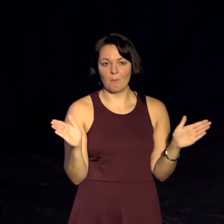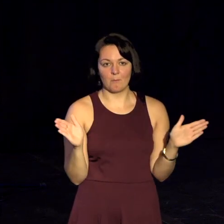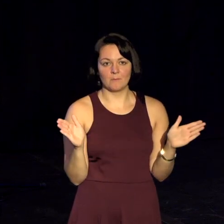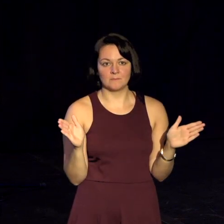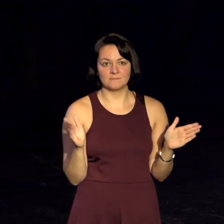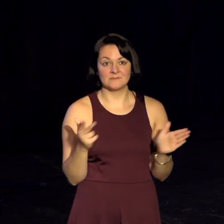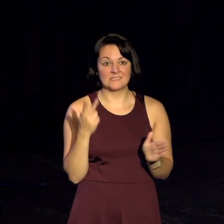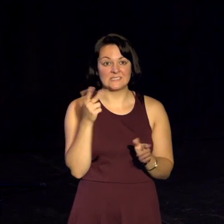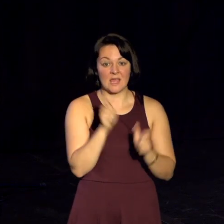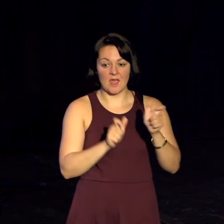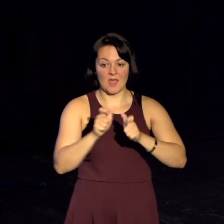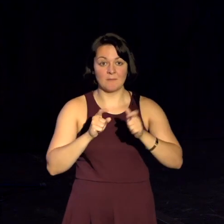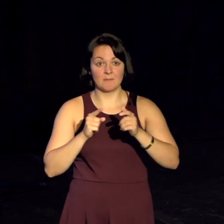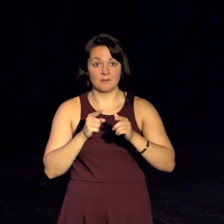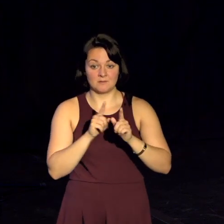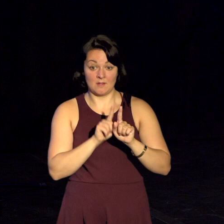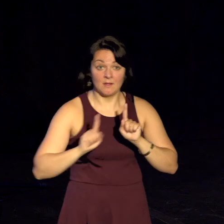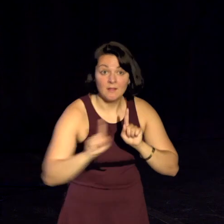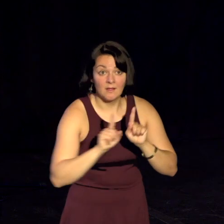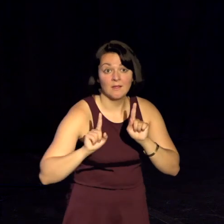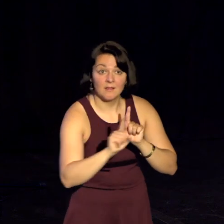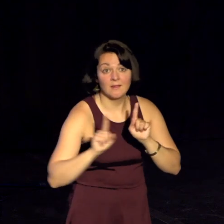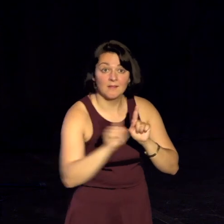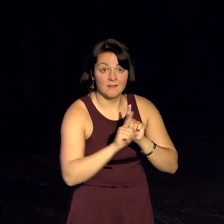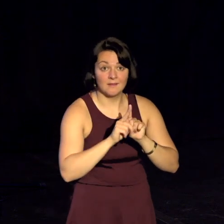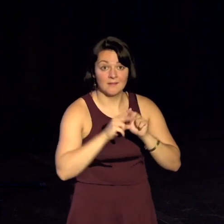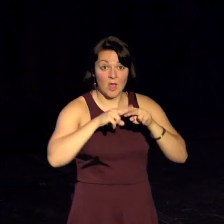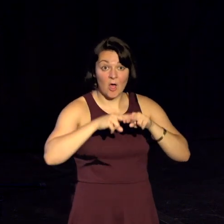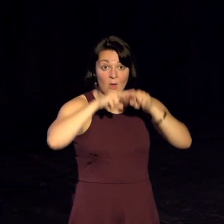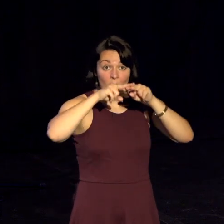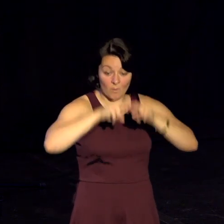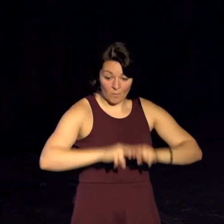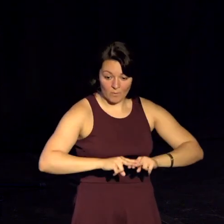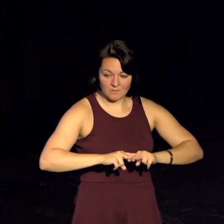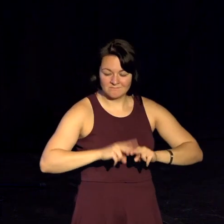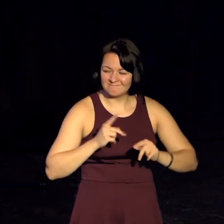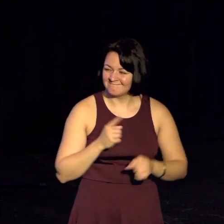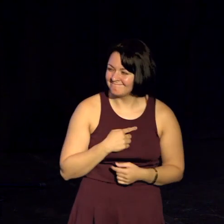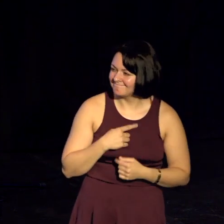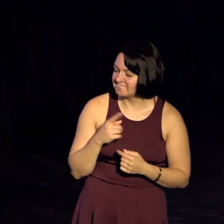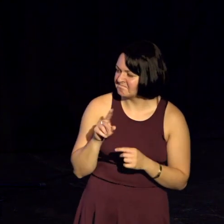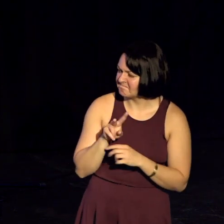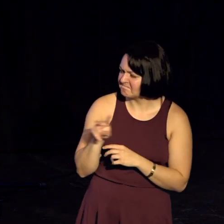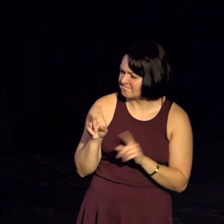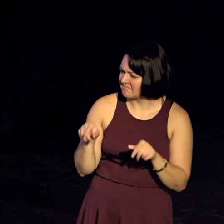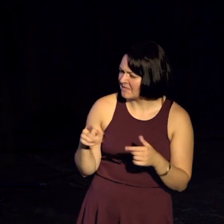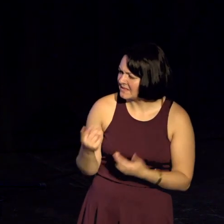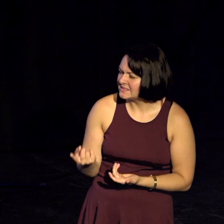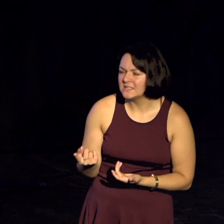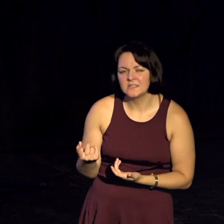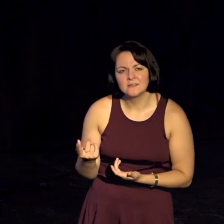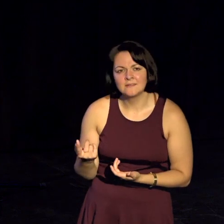Eight people jump in front of me and go in the elevator. And you might be saying, well, maybe they didn't see you, and I'm calling BS on that.